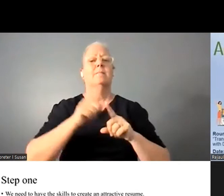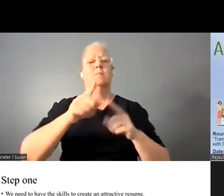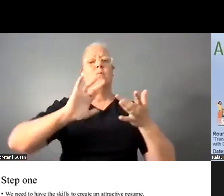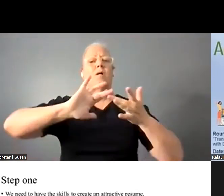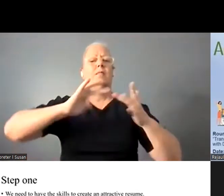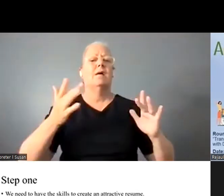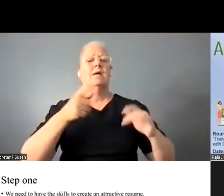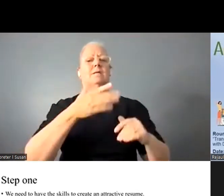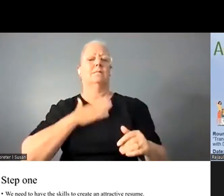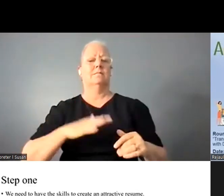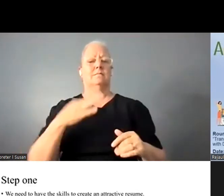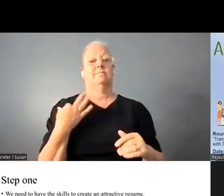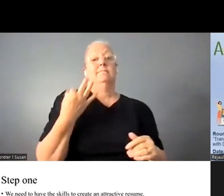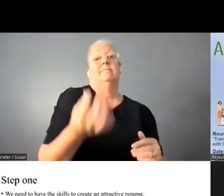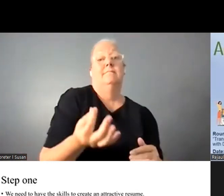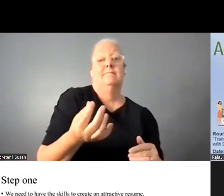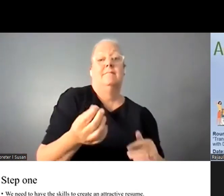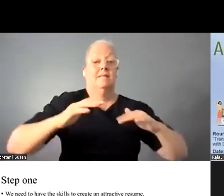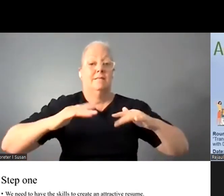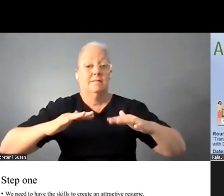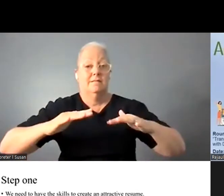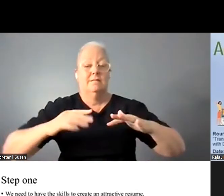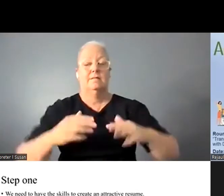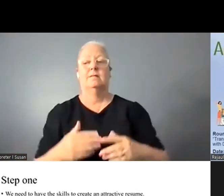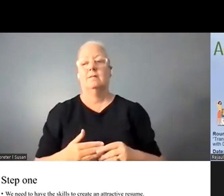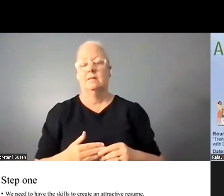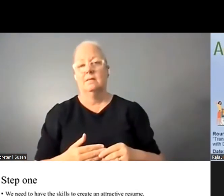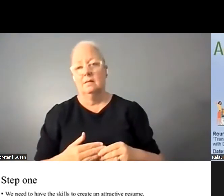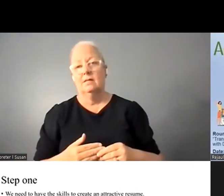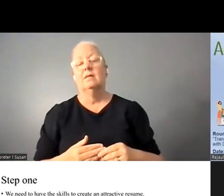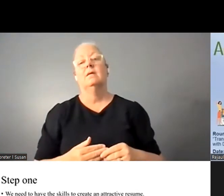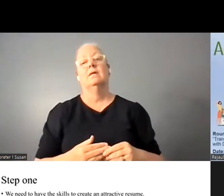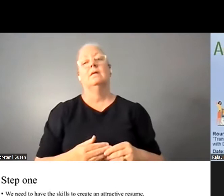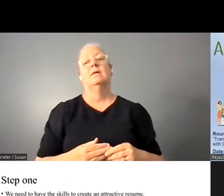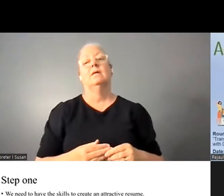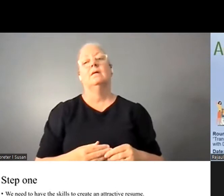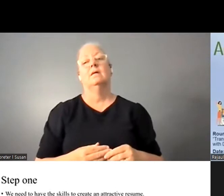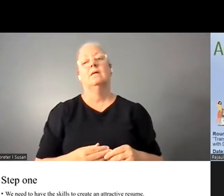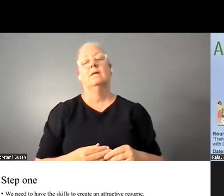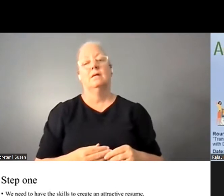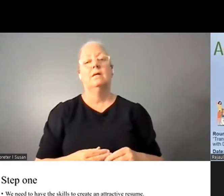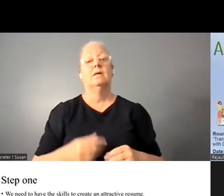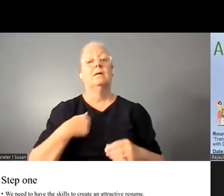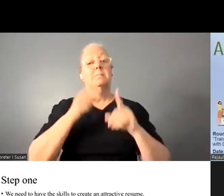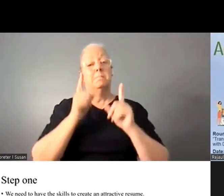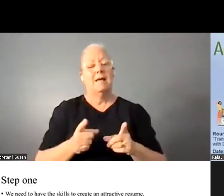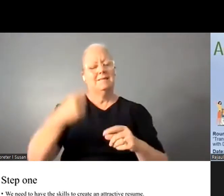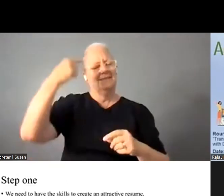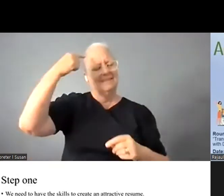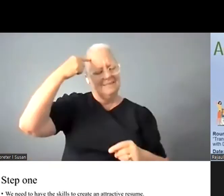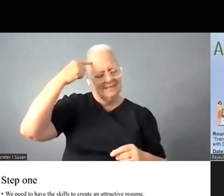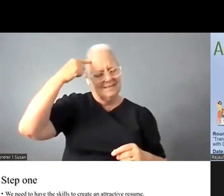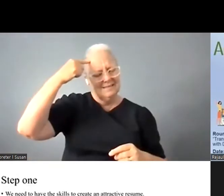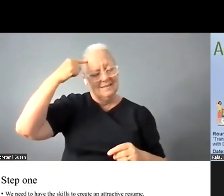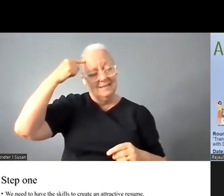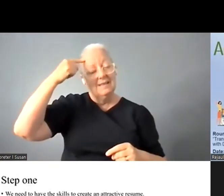And the thing that we need to think here is how accessible is